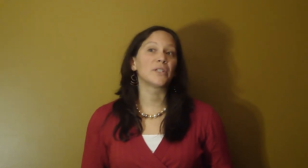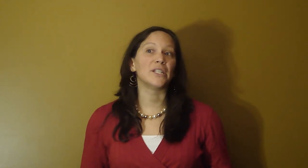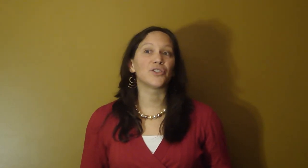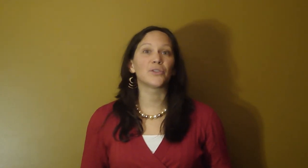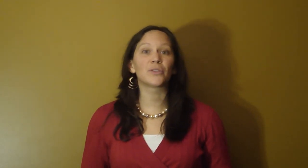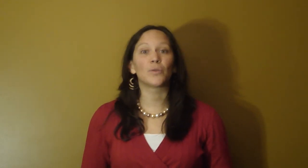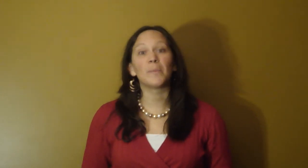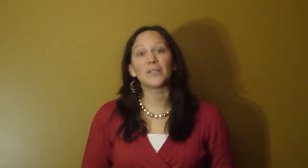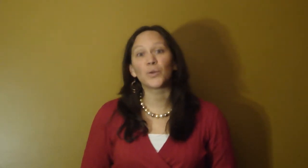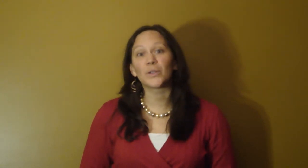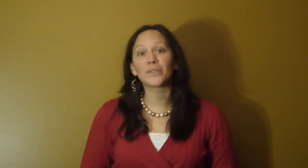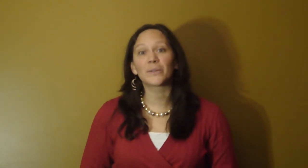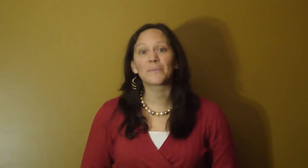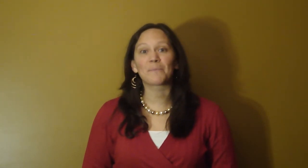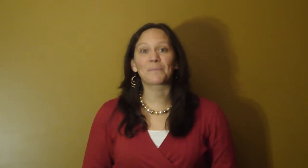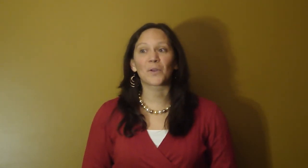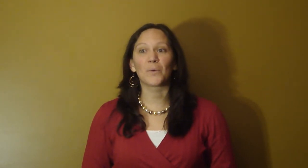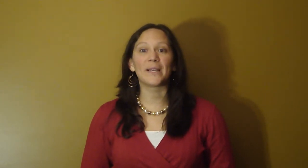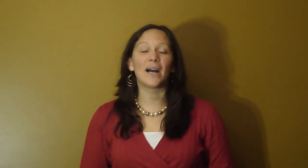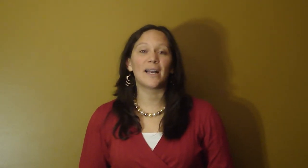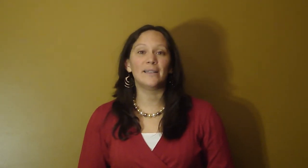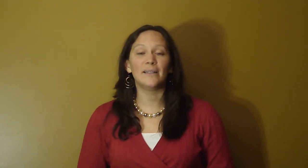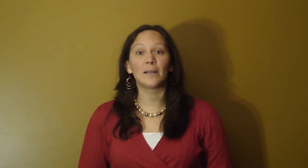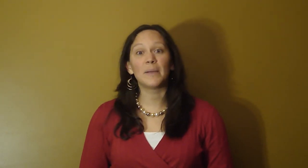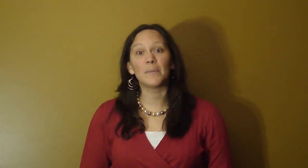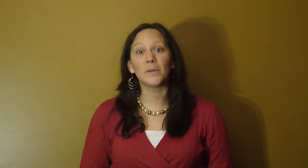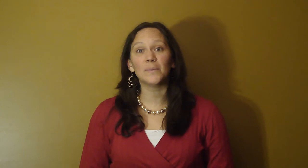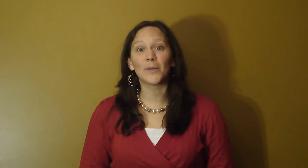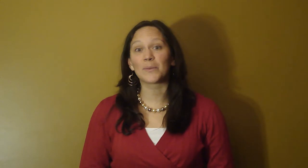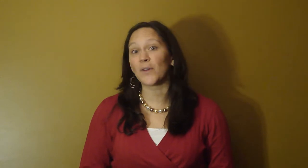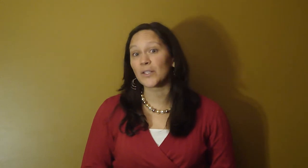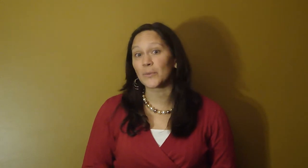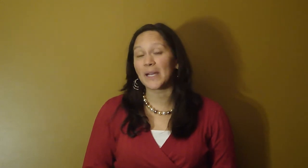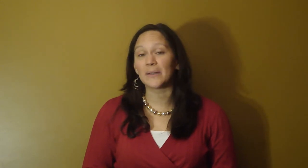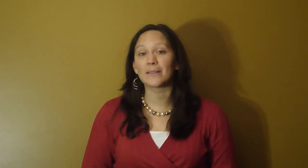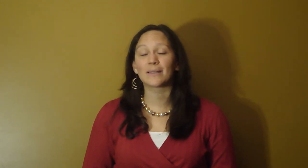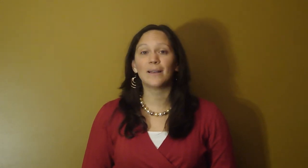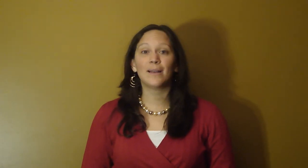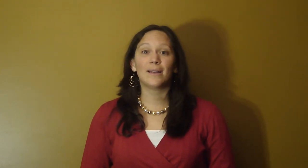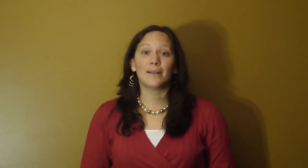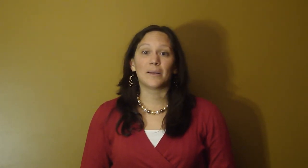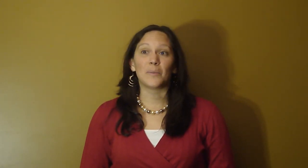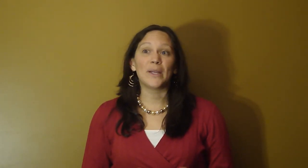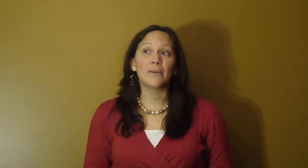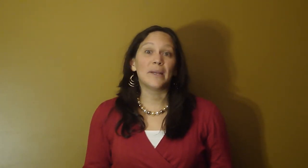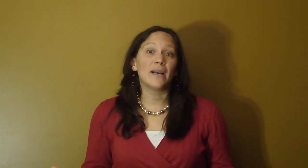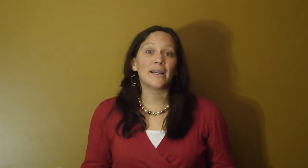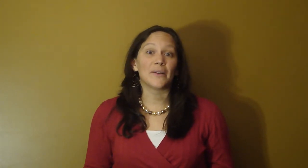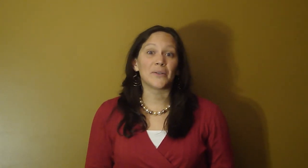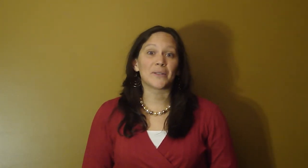teachers or mentors, or we guide young people, perhaps foster parents. We guide others.